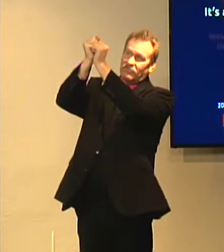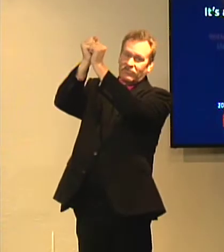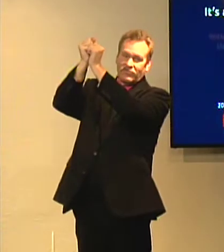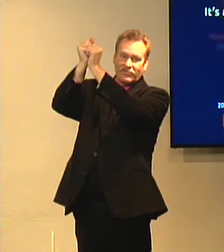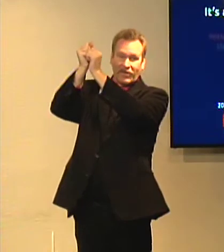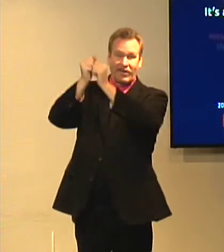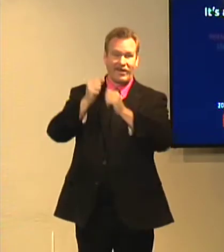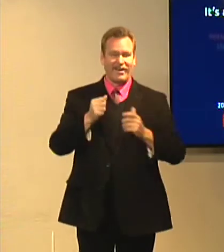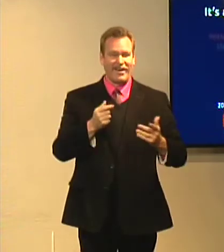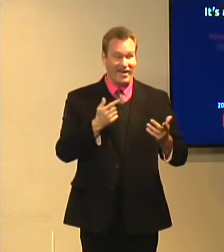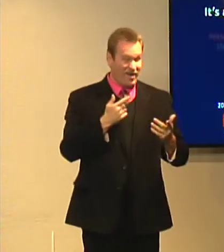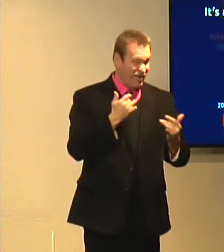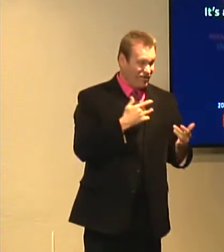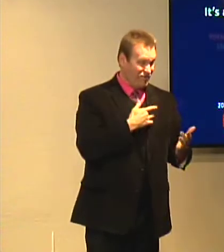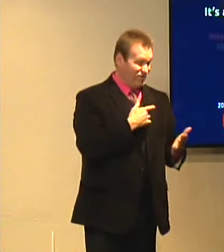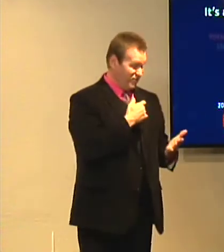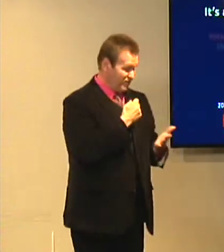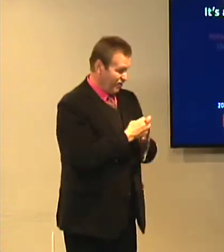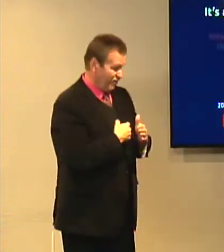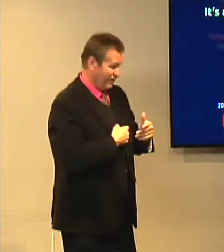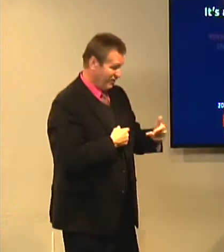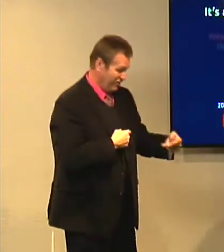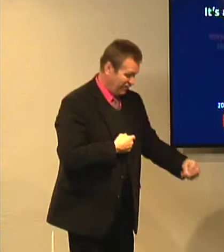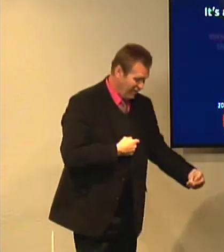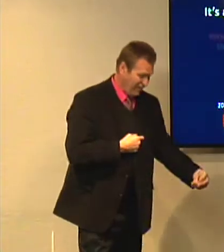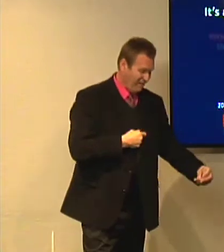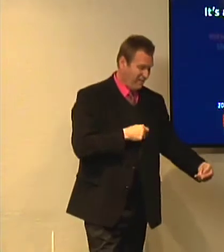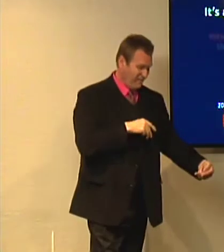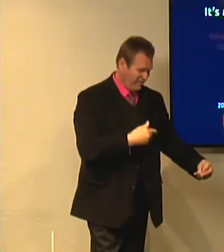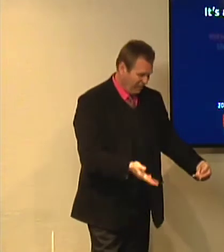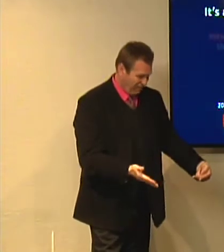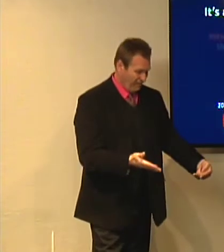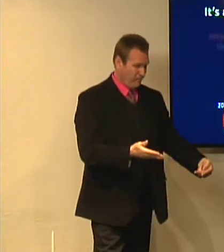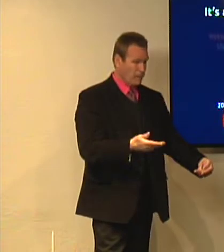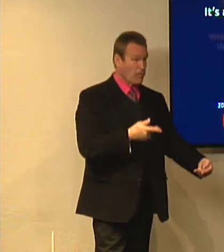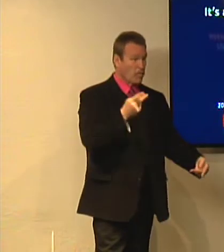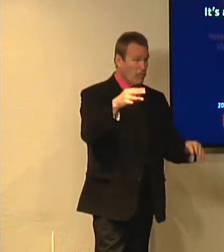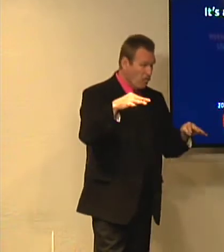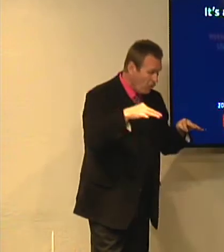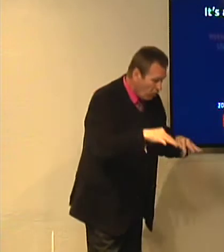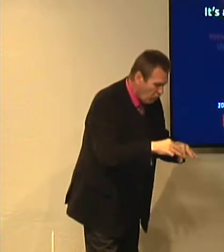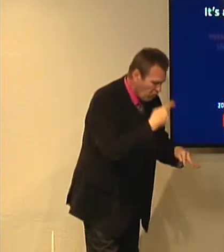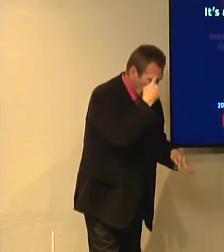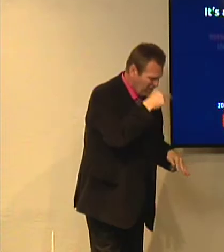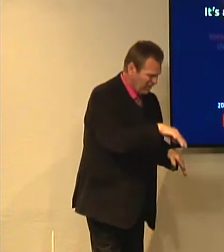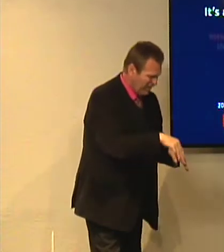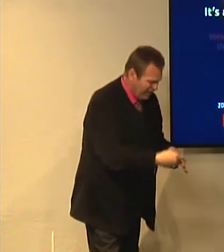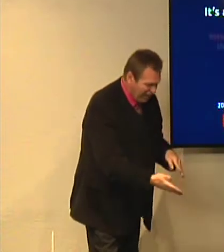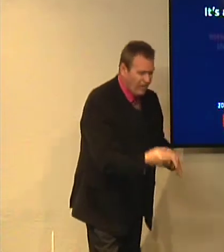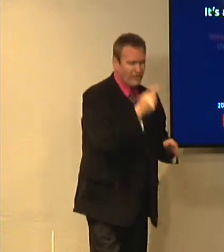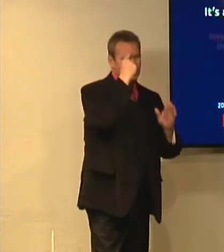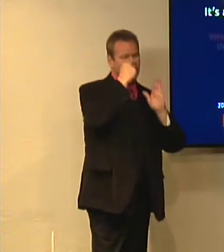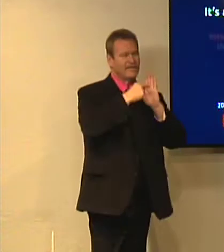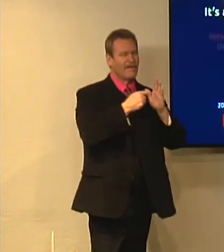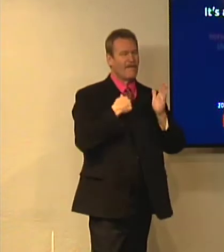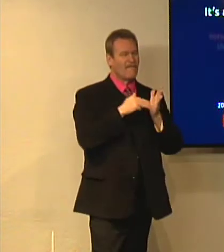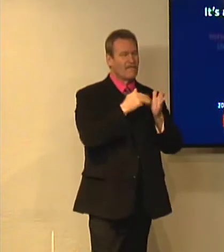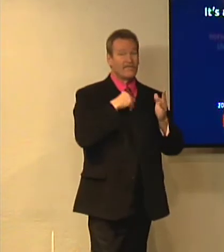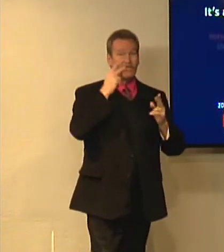caught up with Jesus Christ. So if I have a heart attack and die, you guys will see and you'll think that I'm dead. For